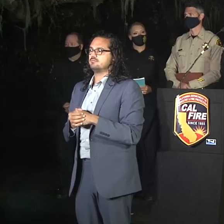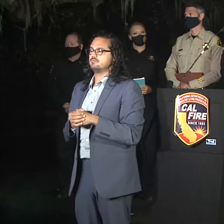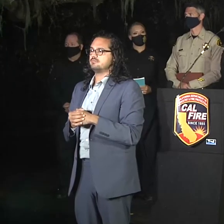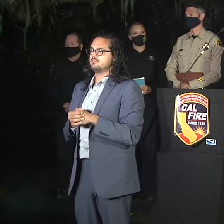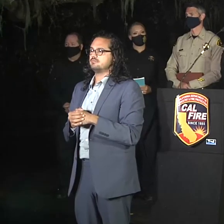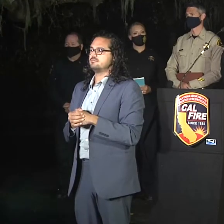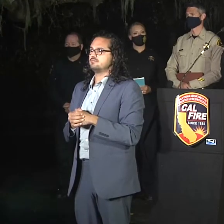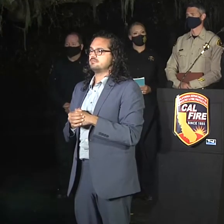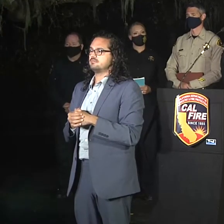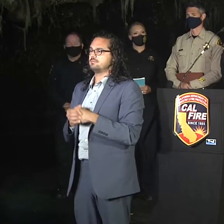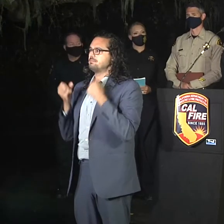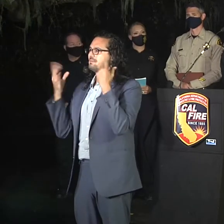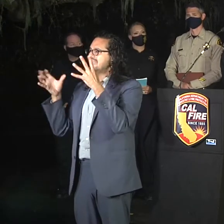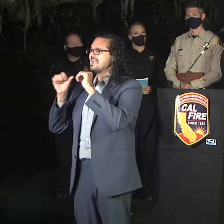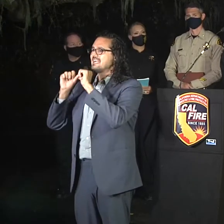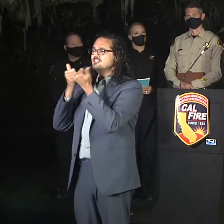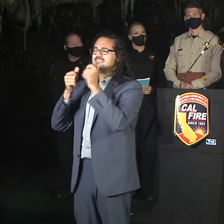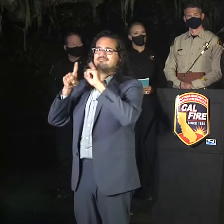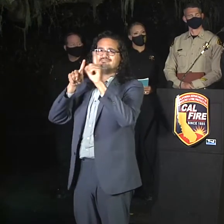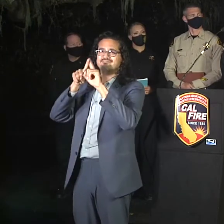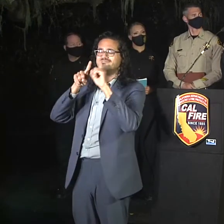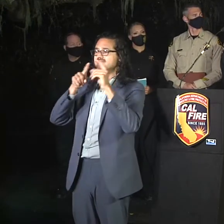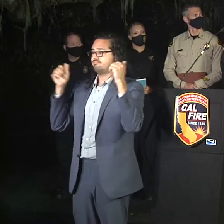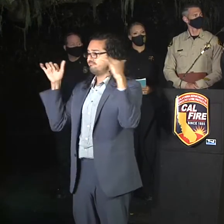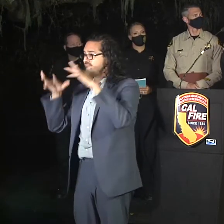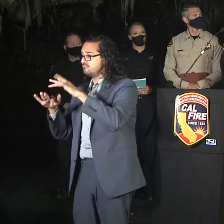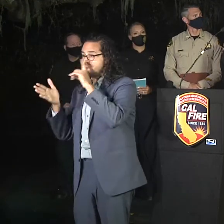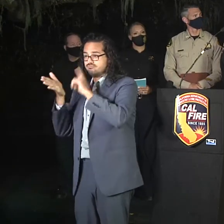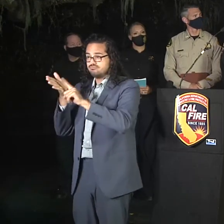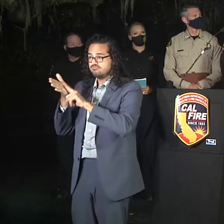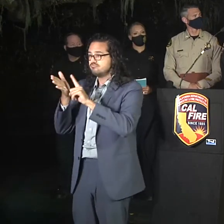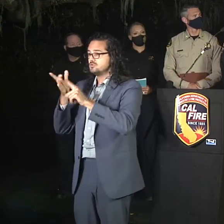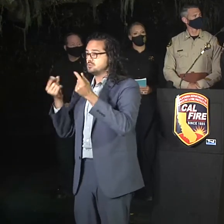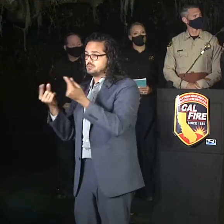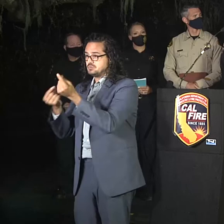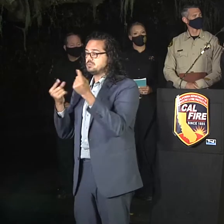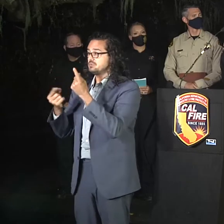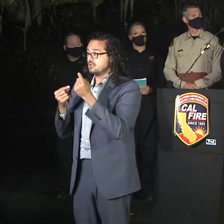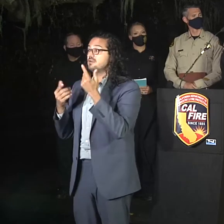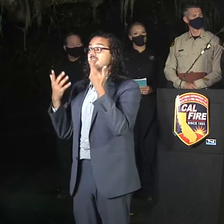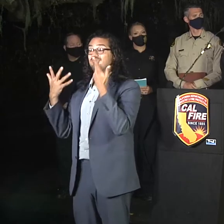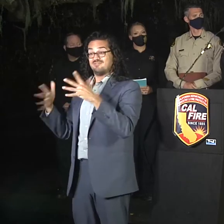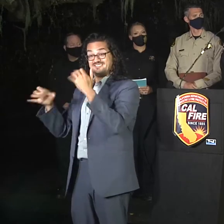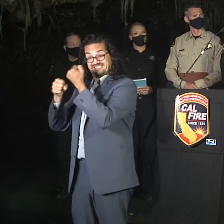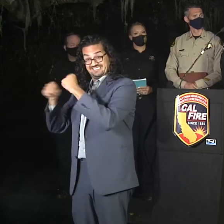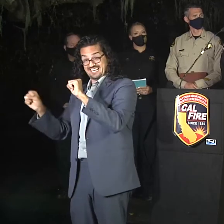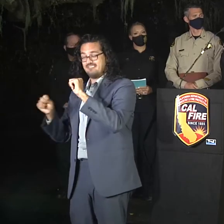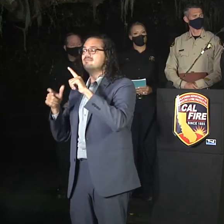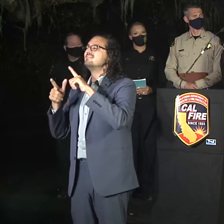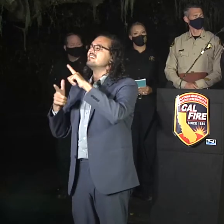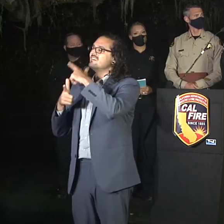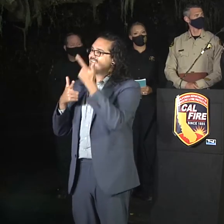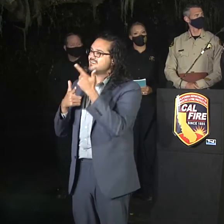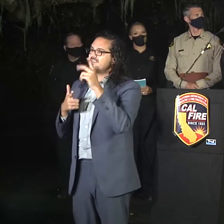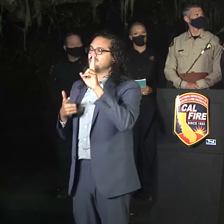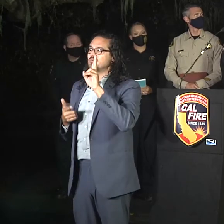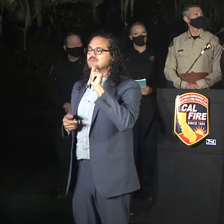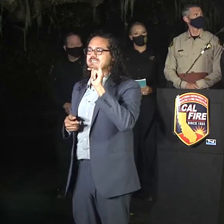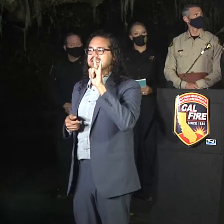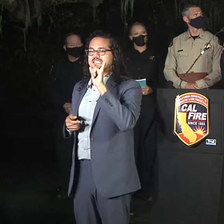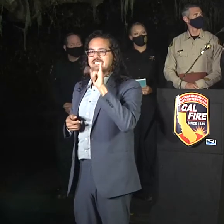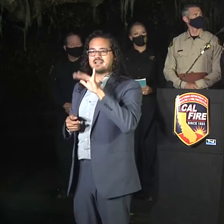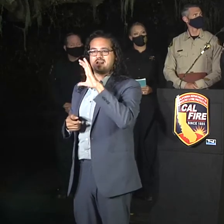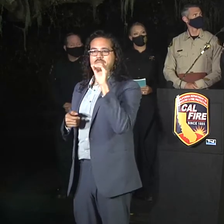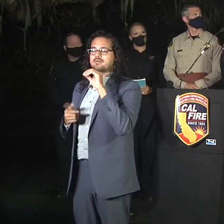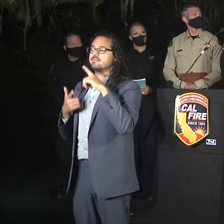safe, getting the utility companies in right behind us so that they can start repairing and putting back that infrastructure. We're doing the same thing on